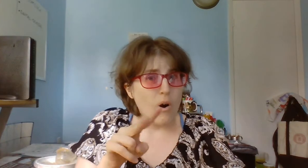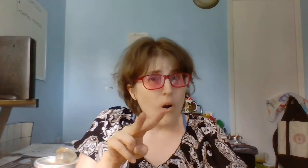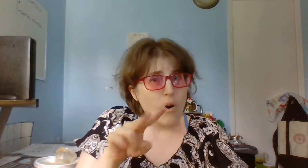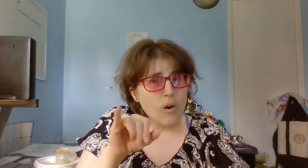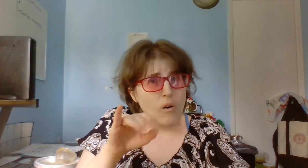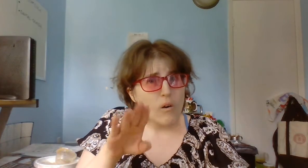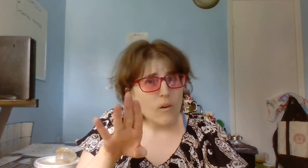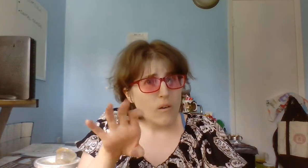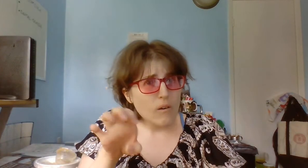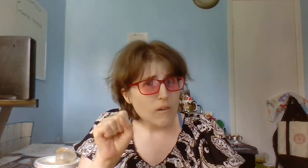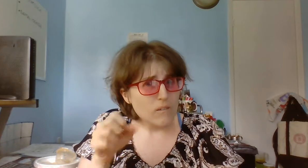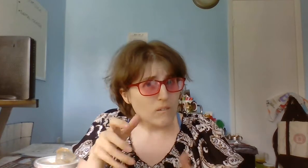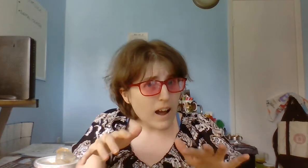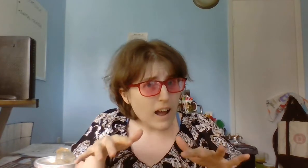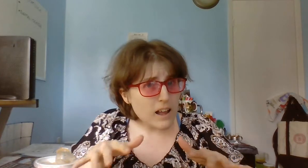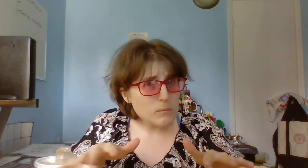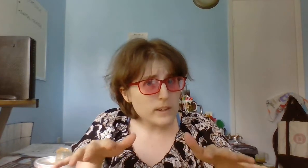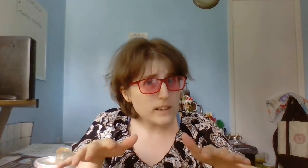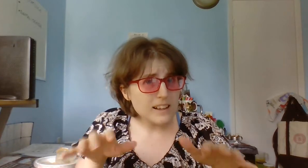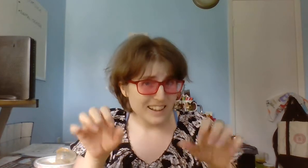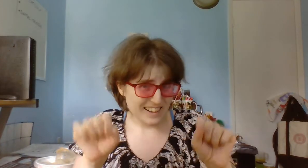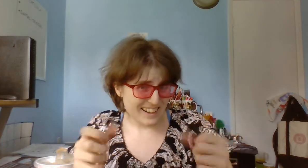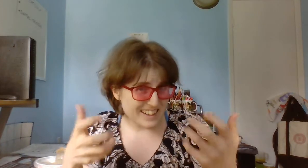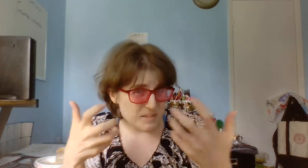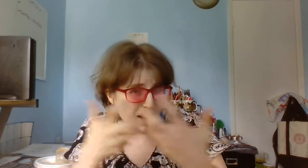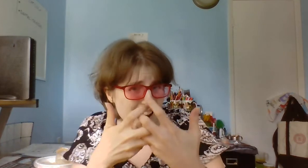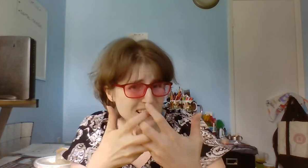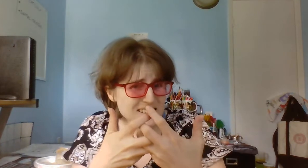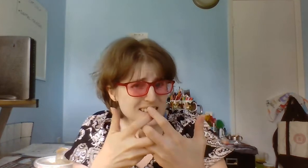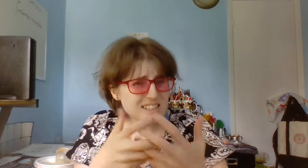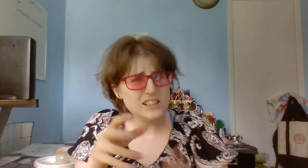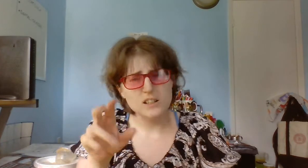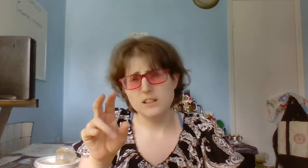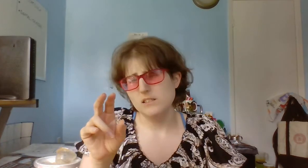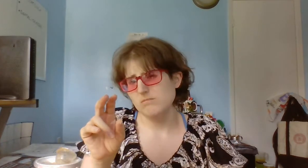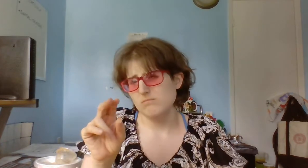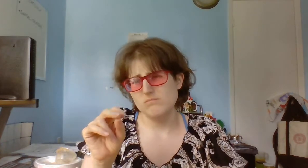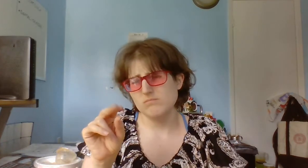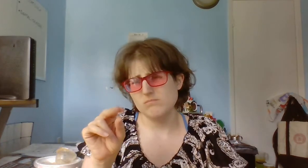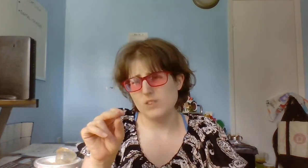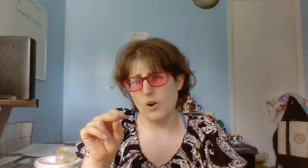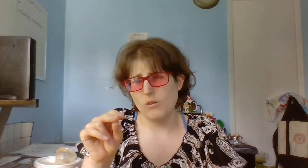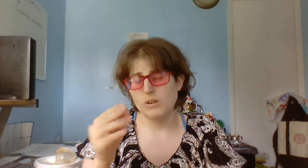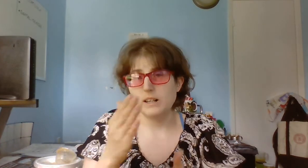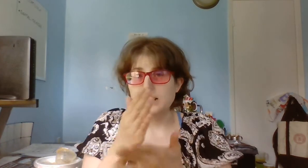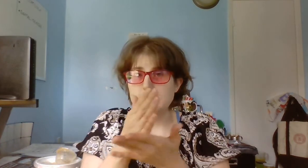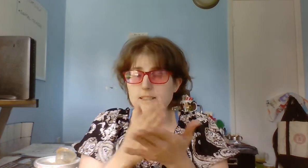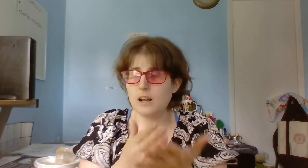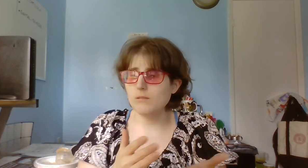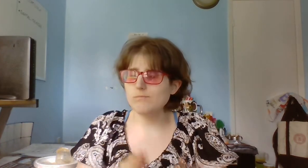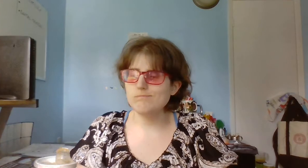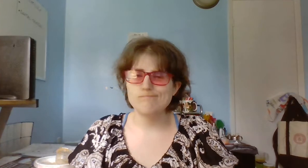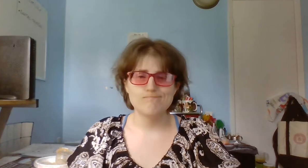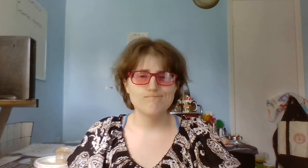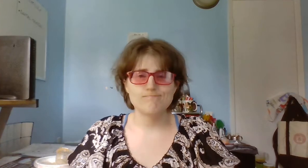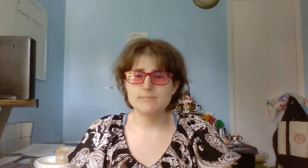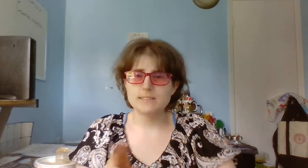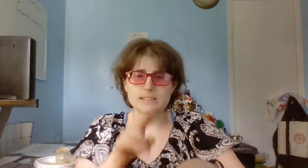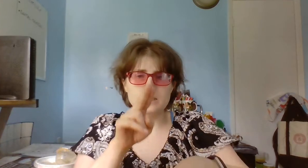All vibes, can you match? No. Some, just